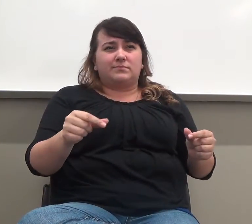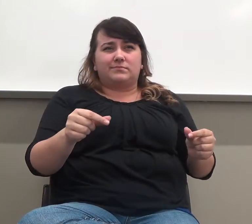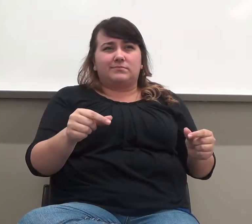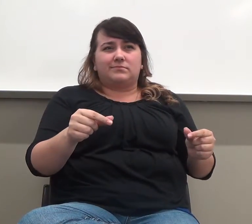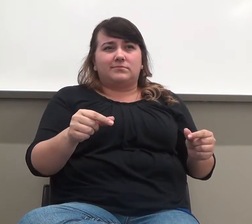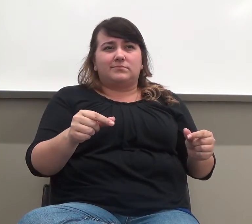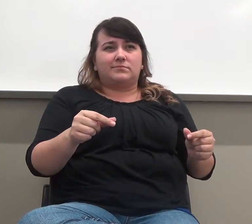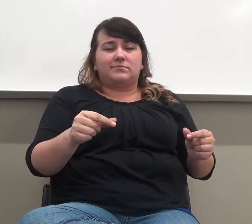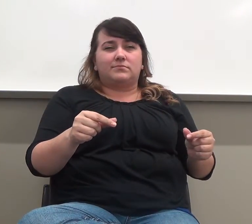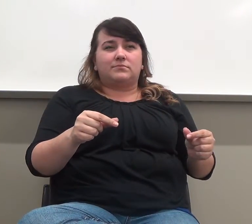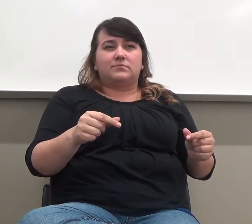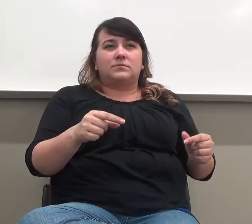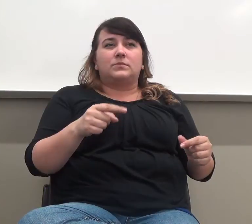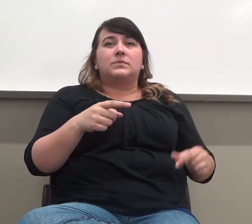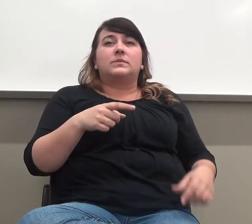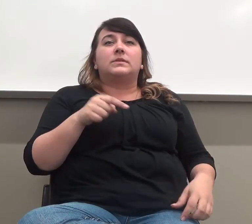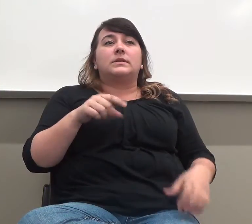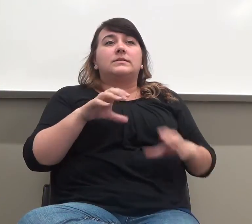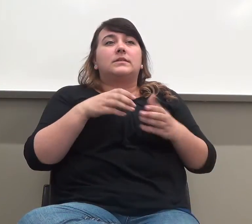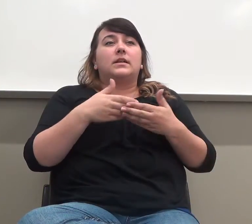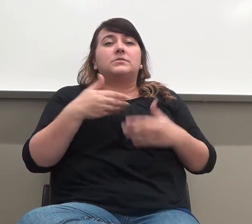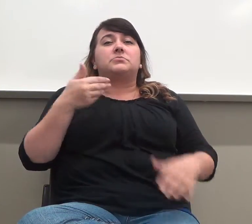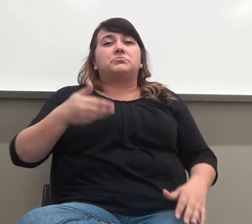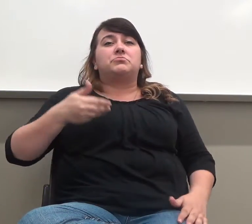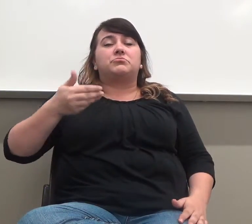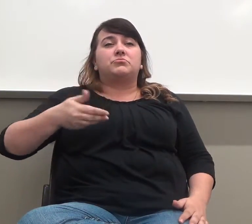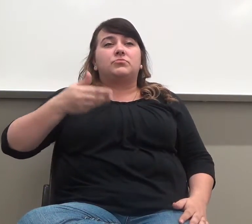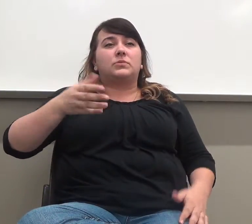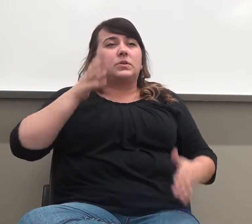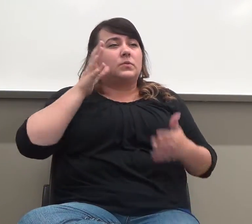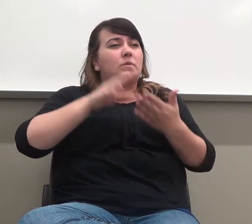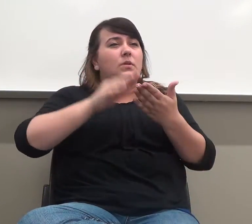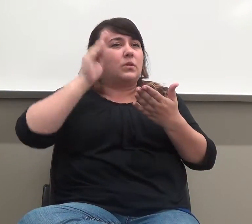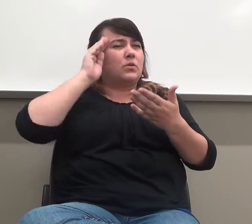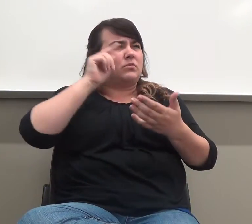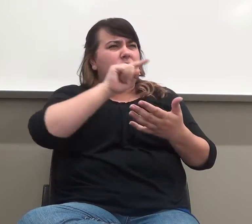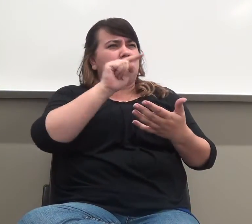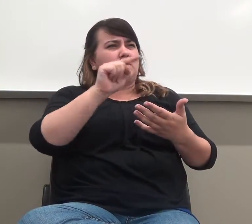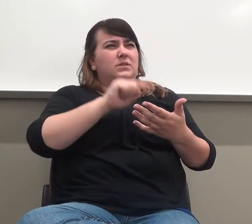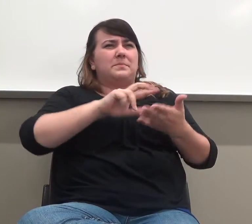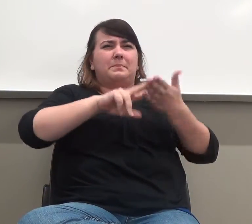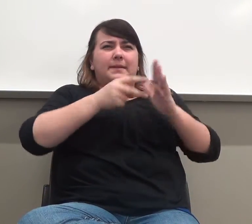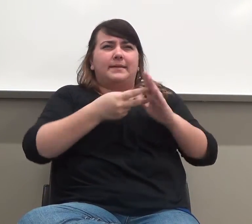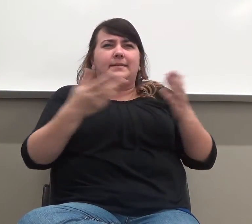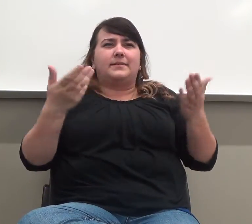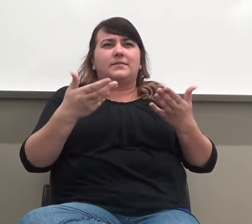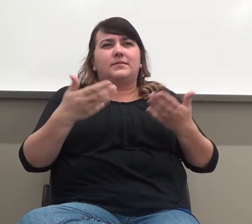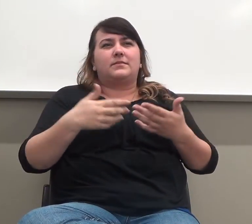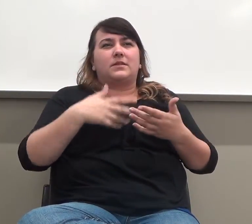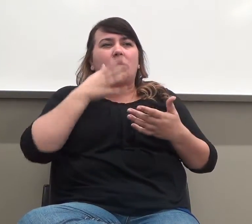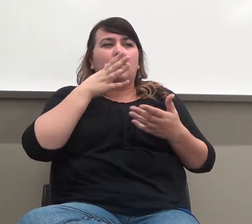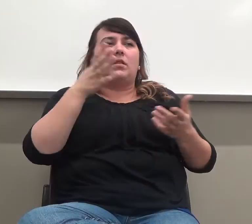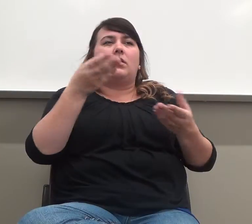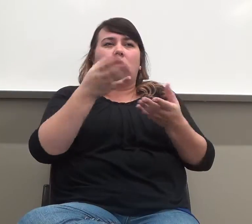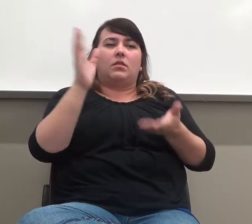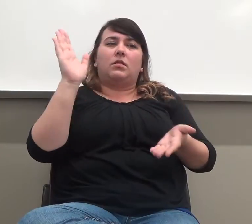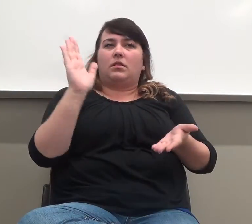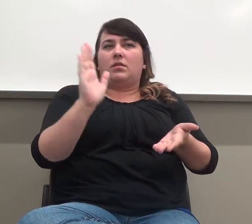on in this class, you will learn what those mean, and there will be fewer of them because we'll working